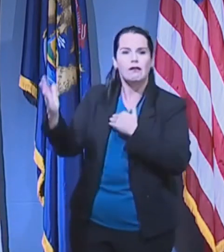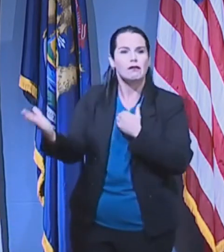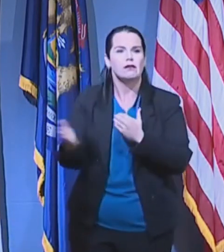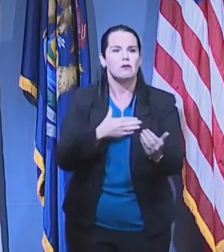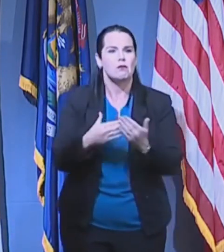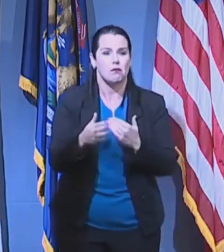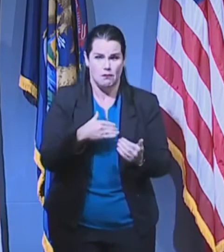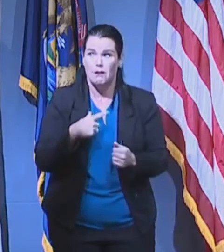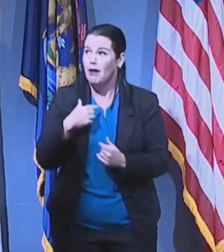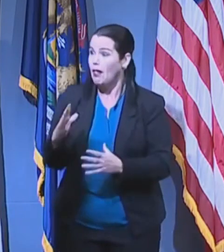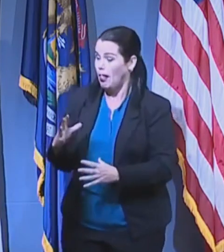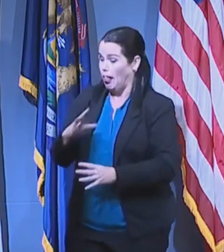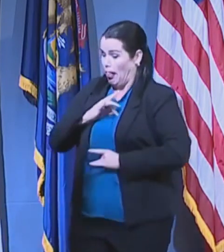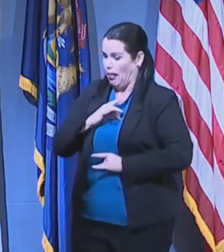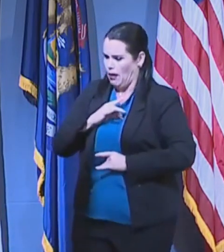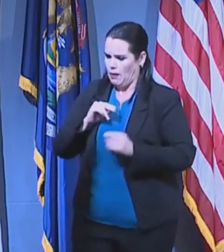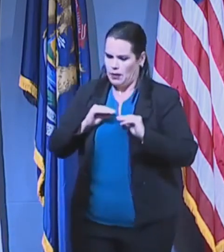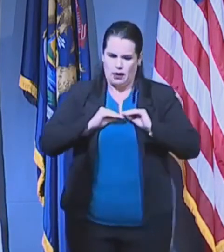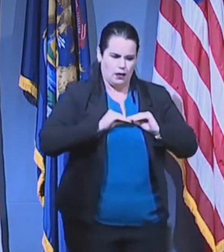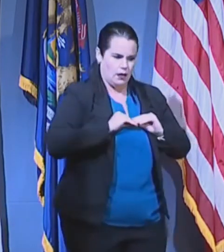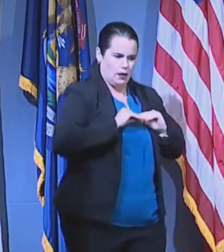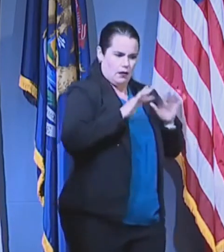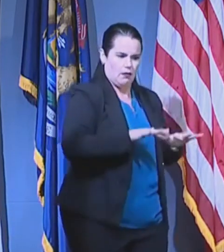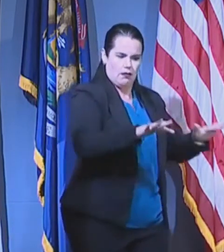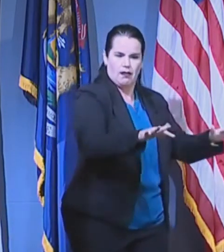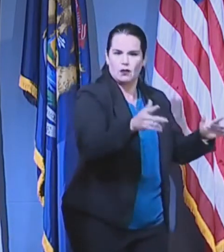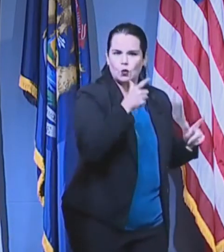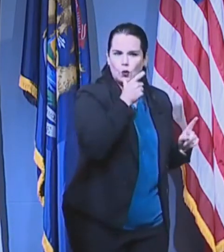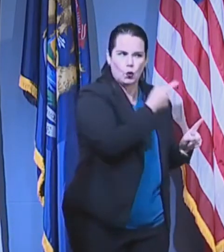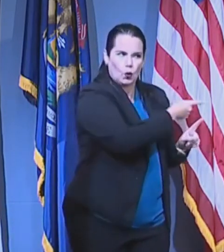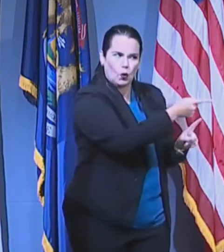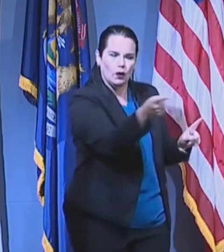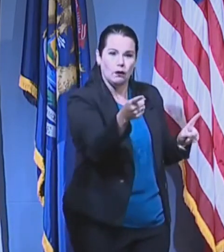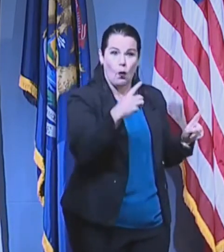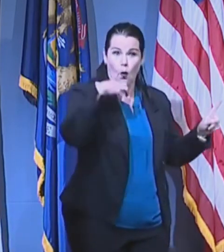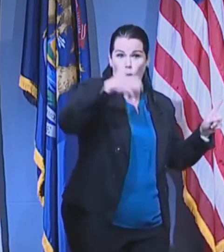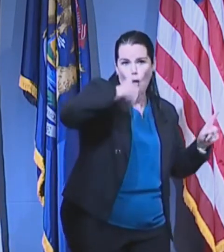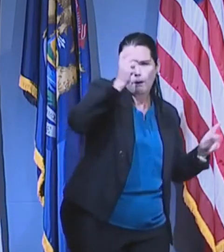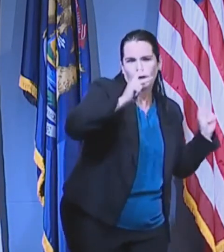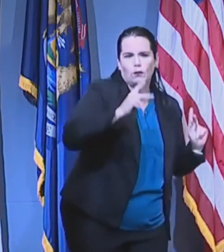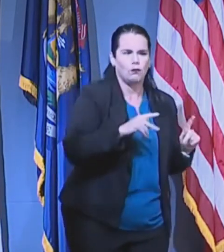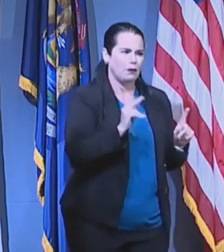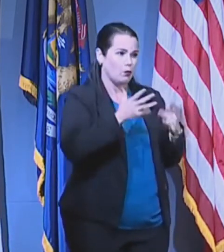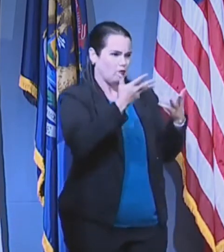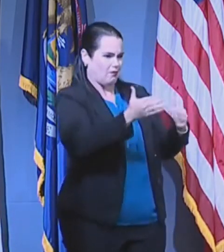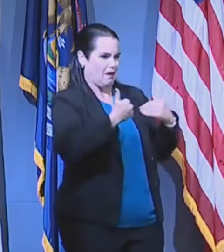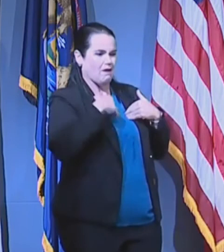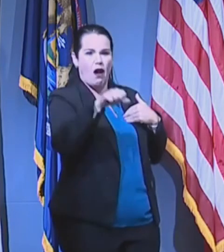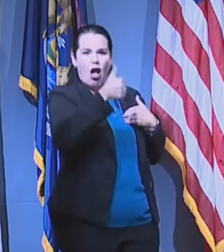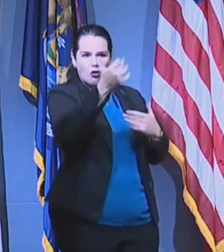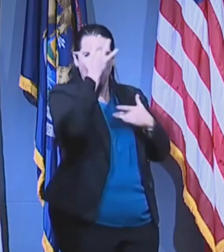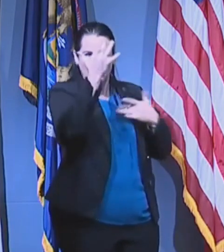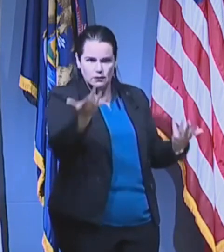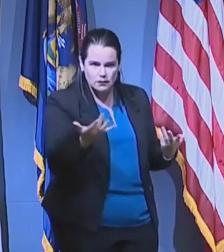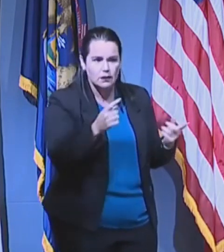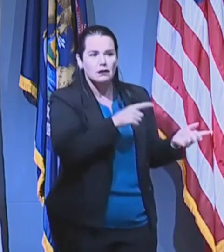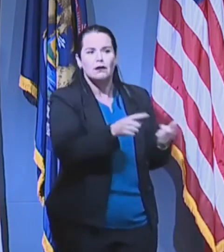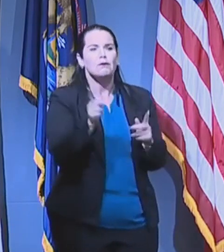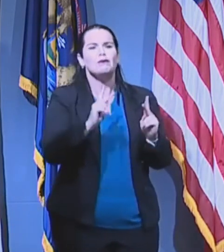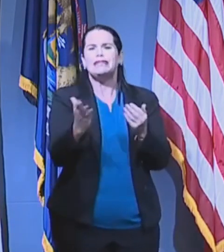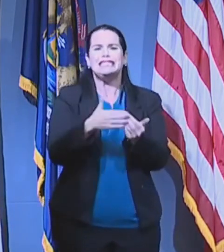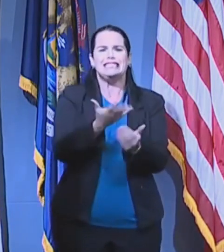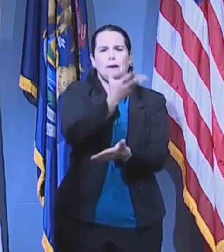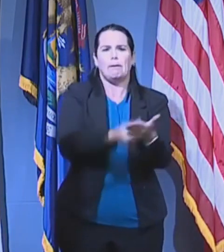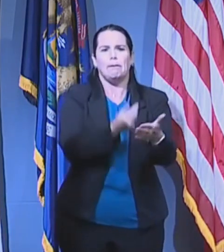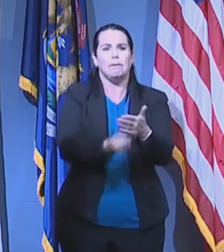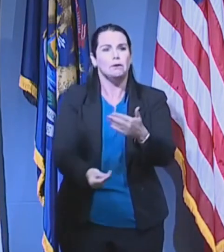you can spread it to. People with underlying medical conditions, those who are older, people who could easily lose their lives. We know of